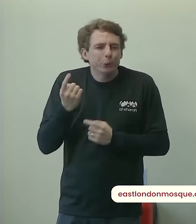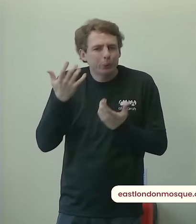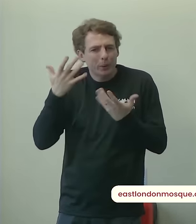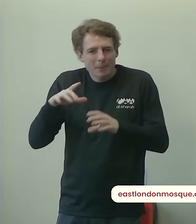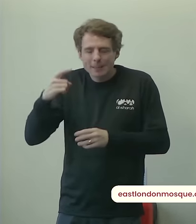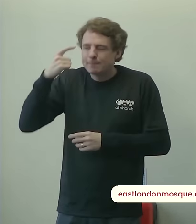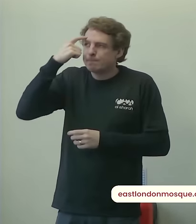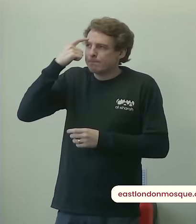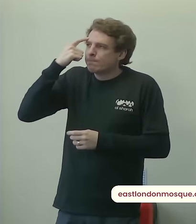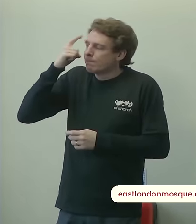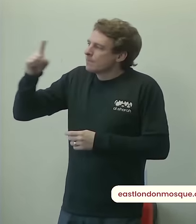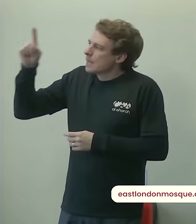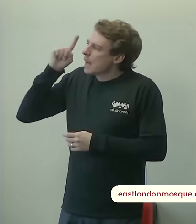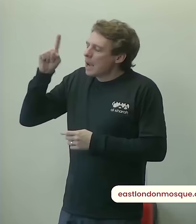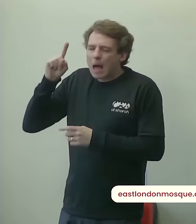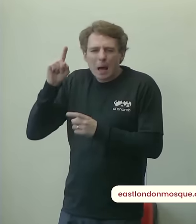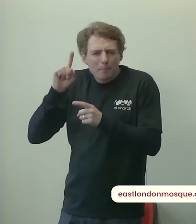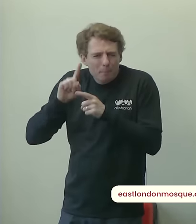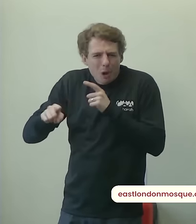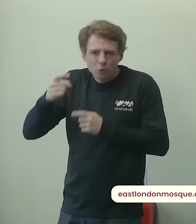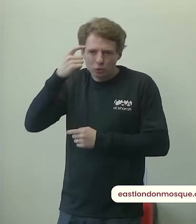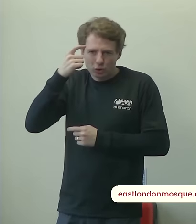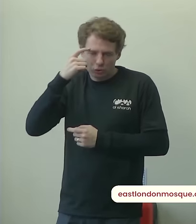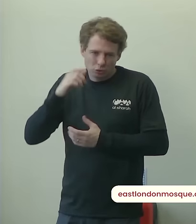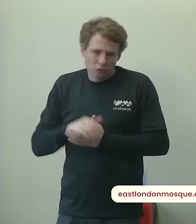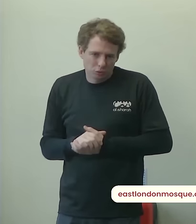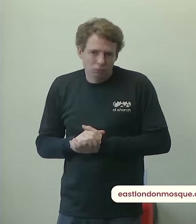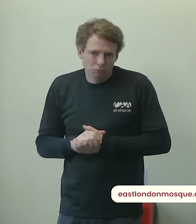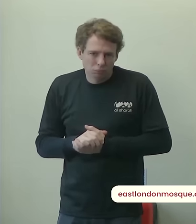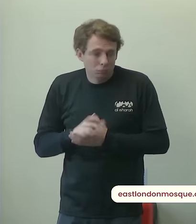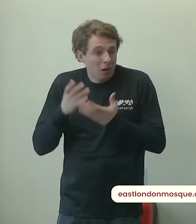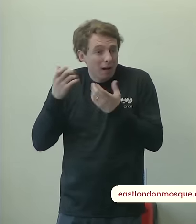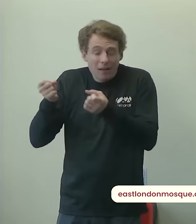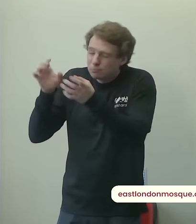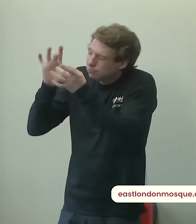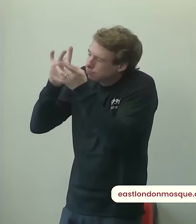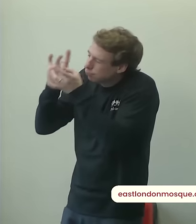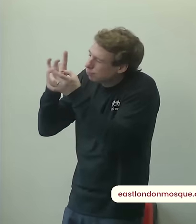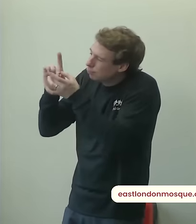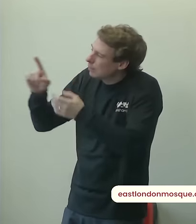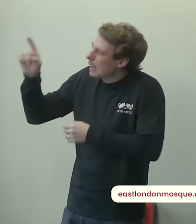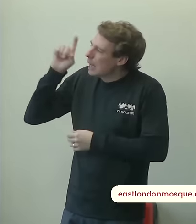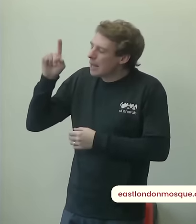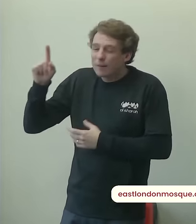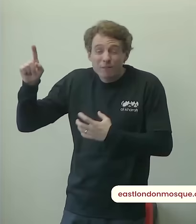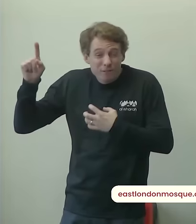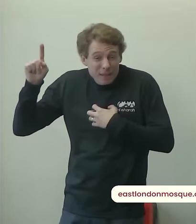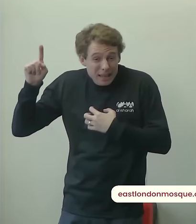relationship with allah those who are fearing allah's punishment the most those are the best